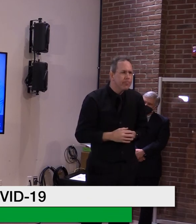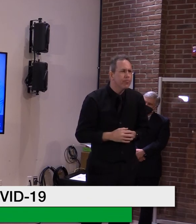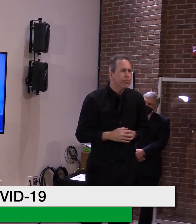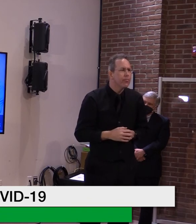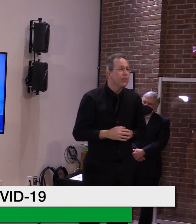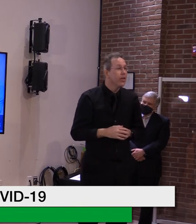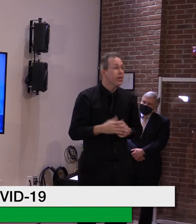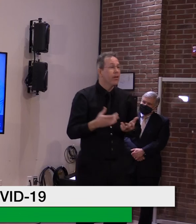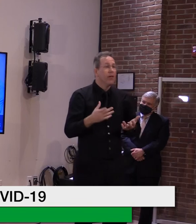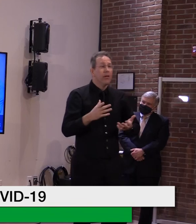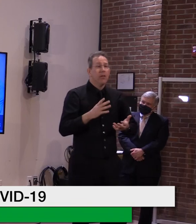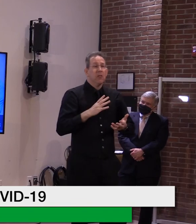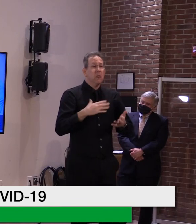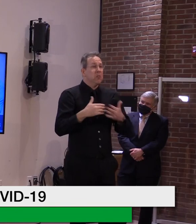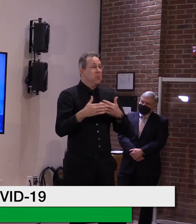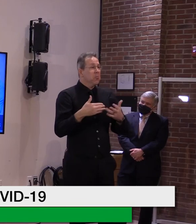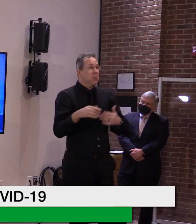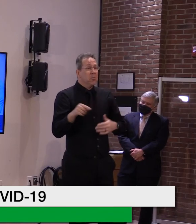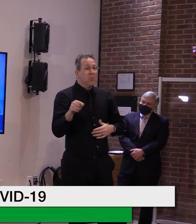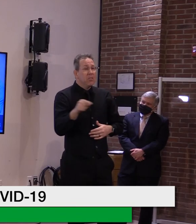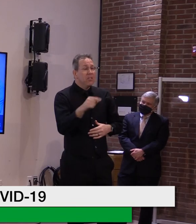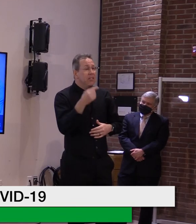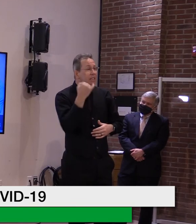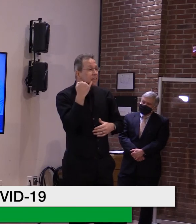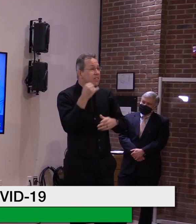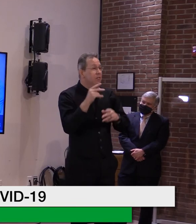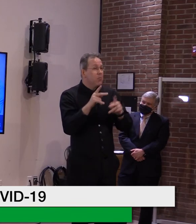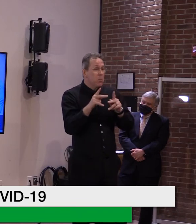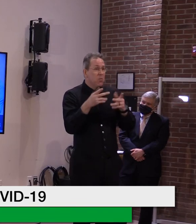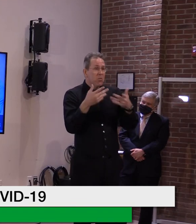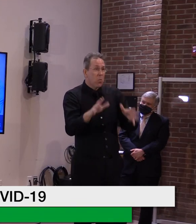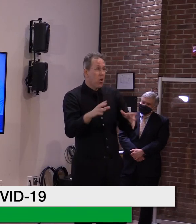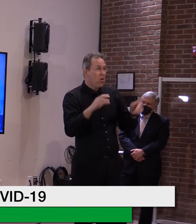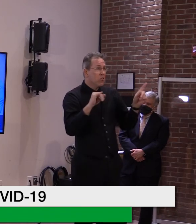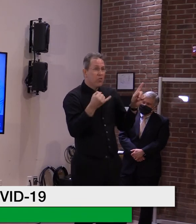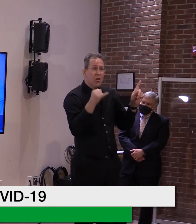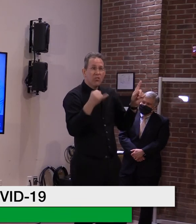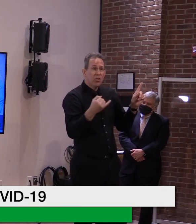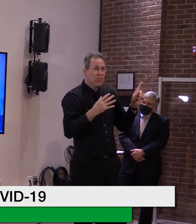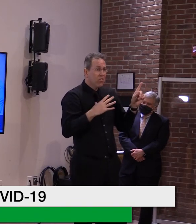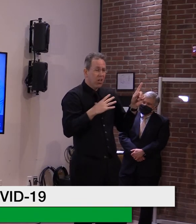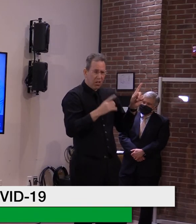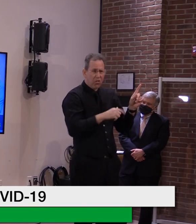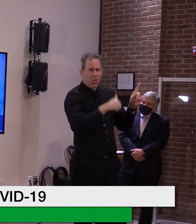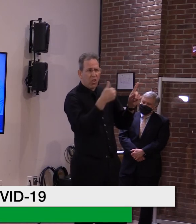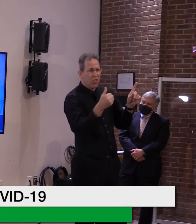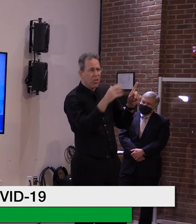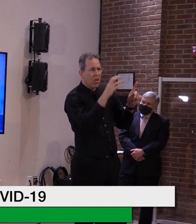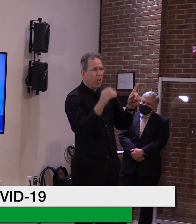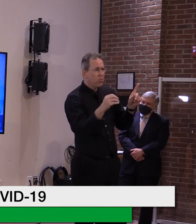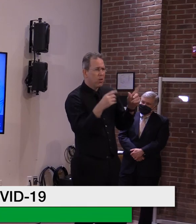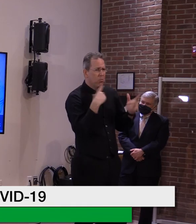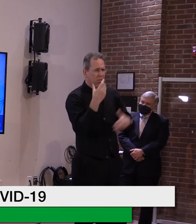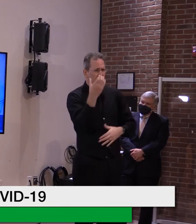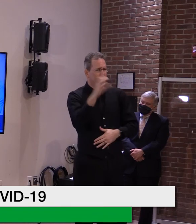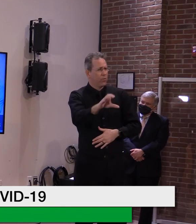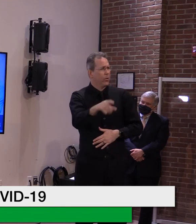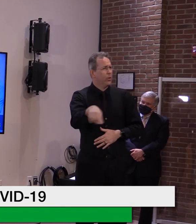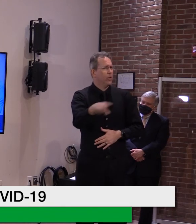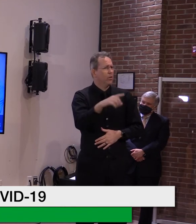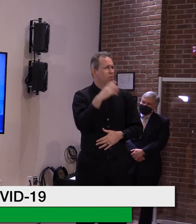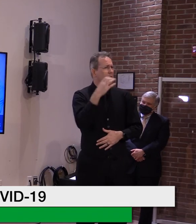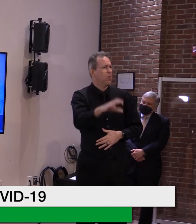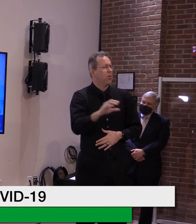say if you do not want the Johnson & Johnson, you're not going to be forced to have it. We'll make sure that you get on a list